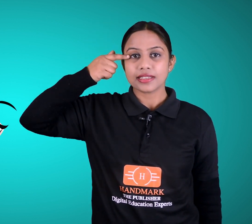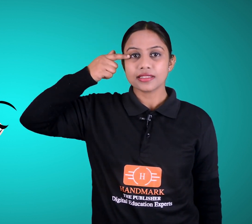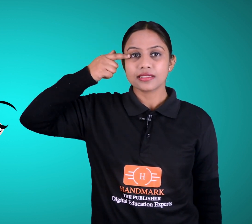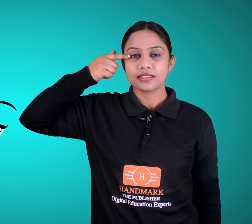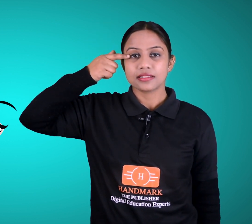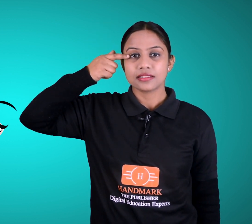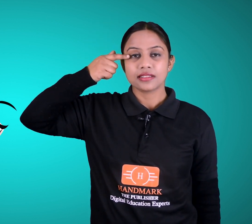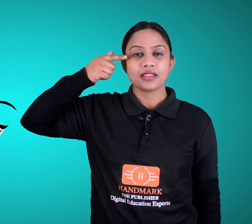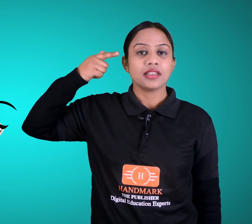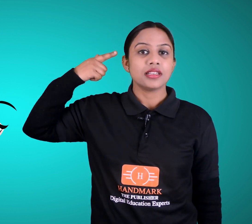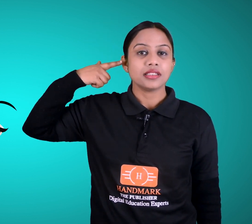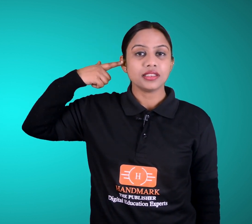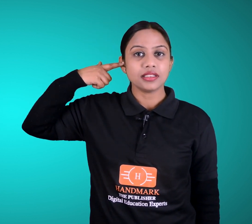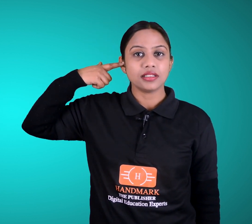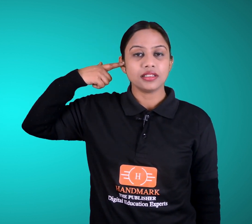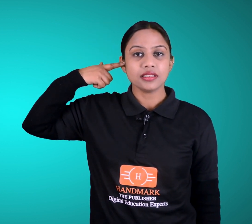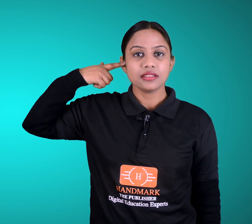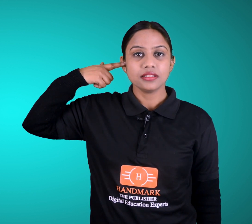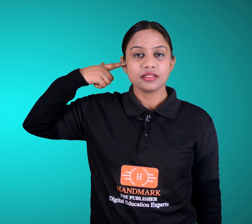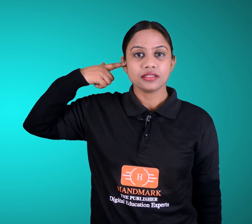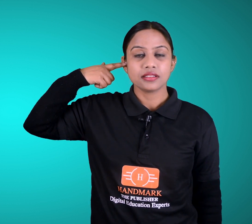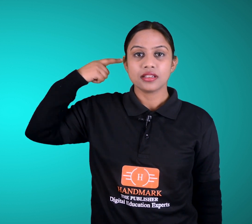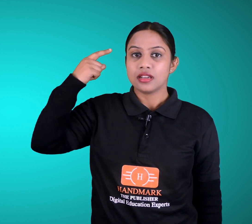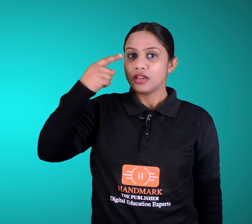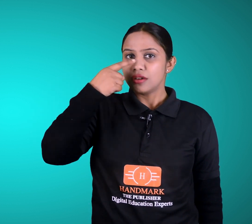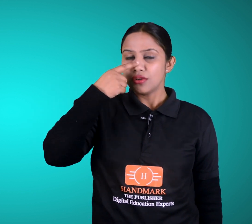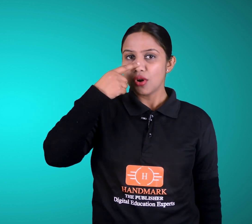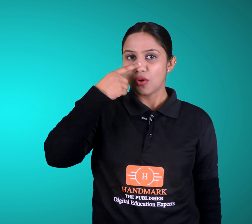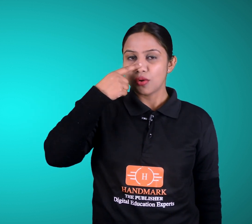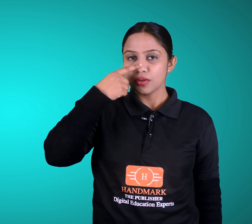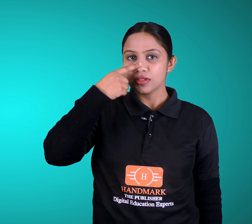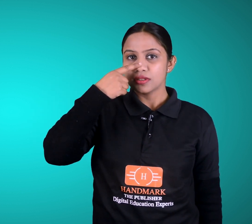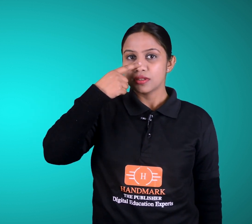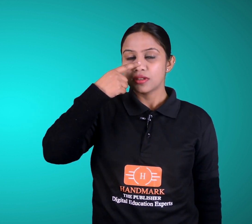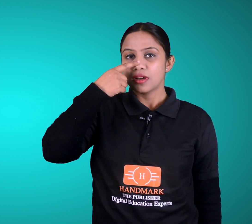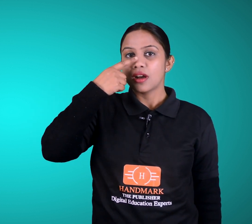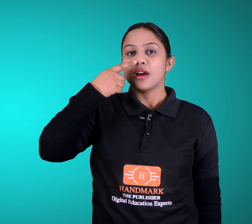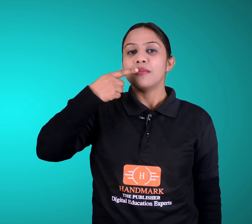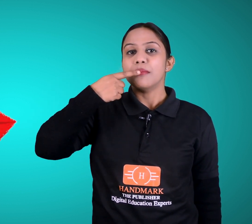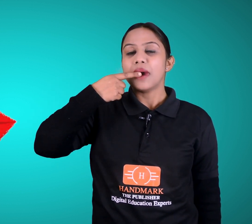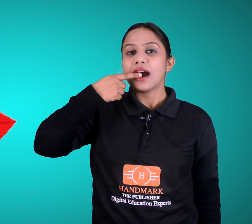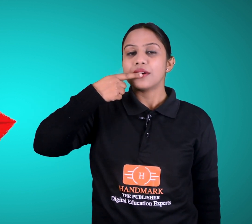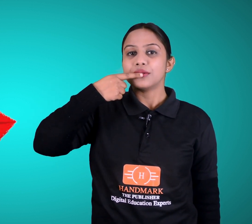ears nose mouth